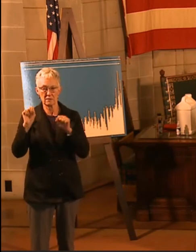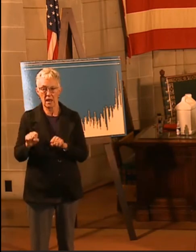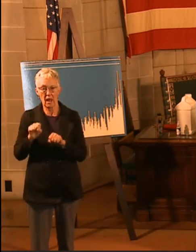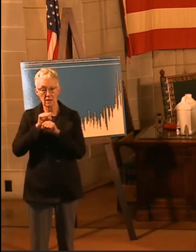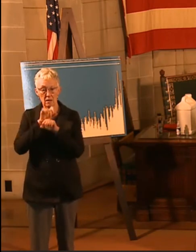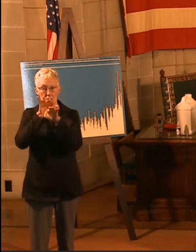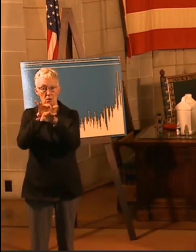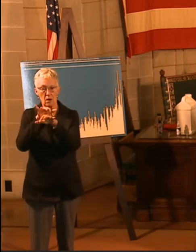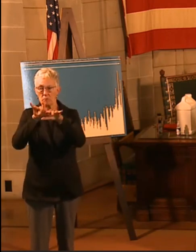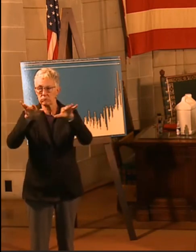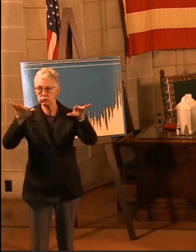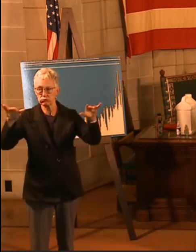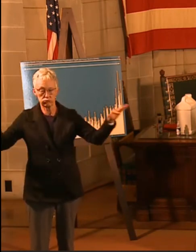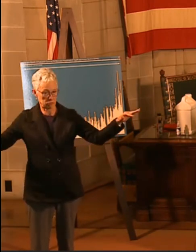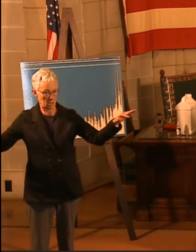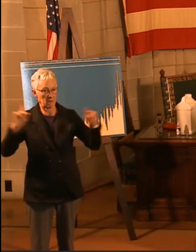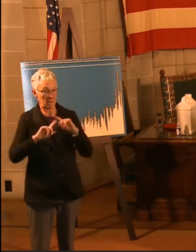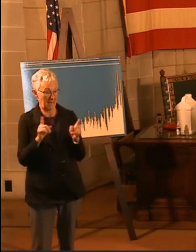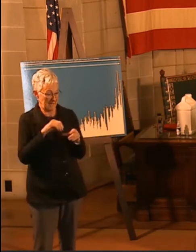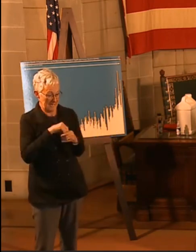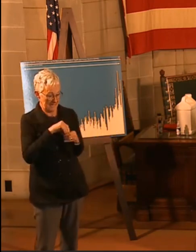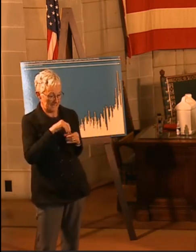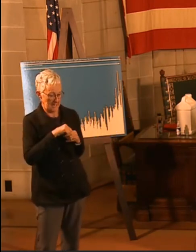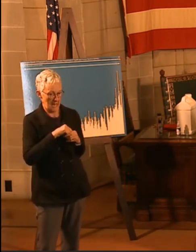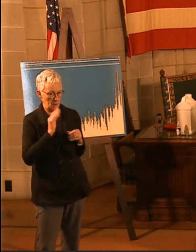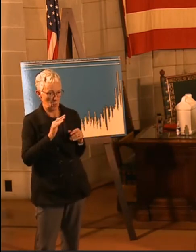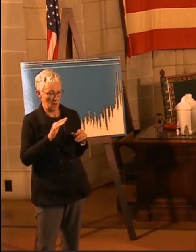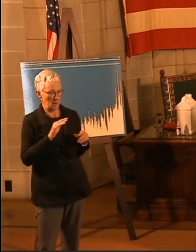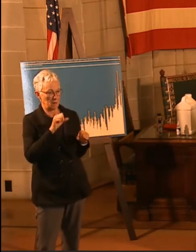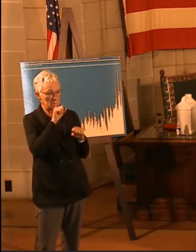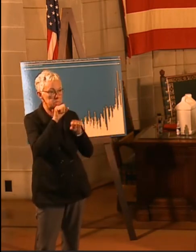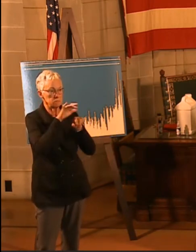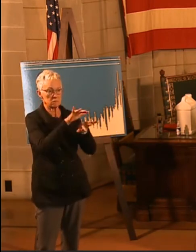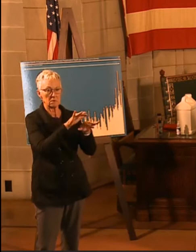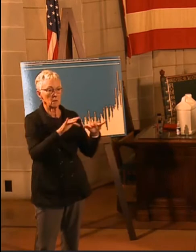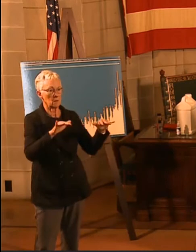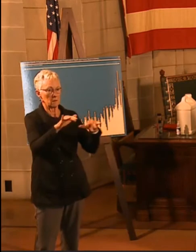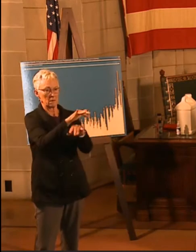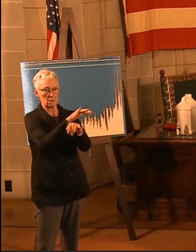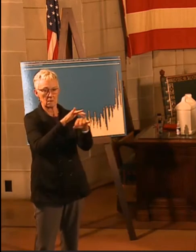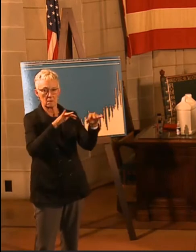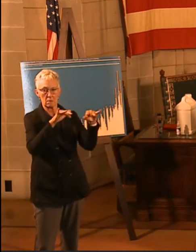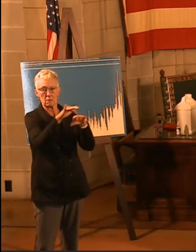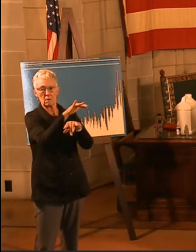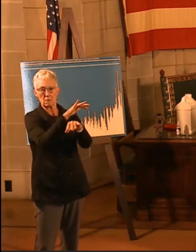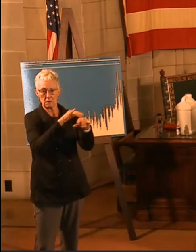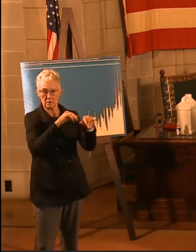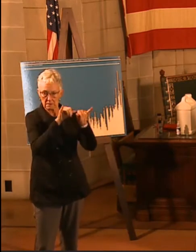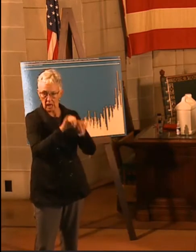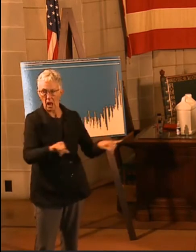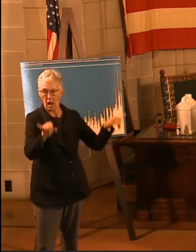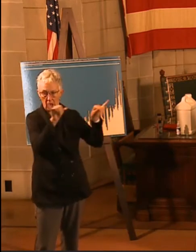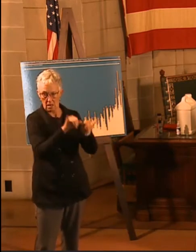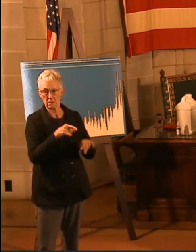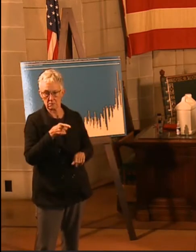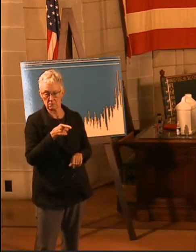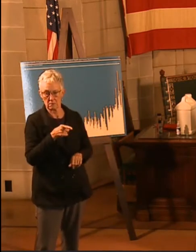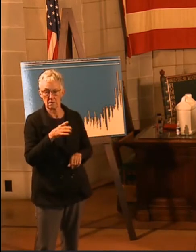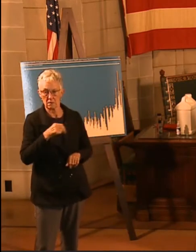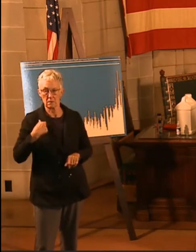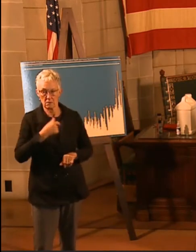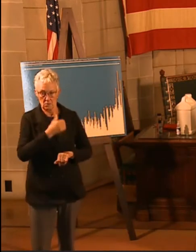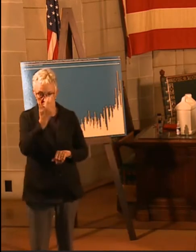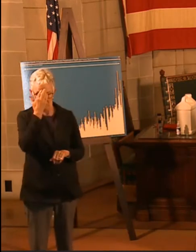produce significant risk for transmission. We also know now that this virus tends to spread in